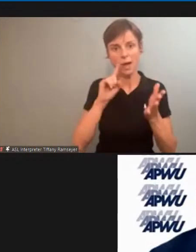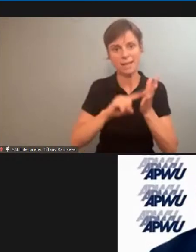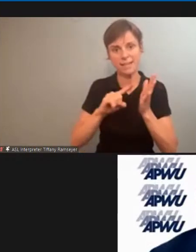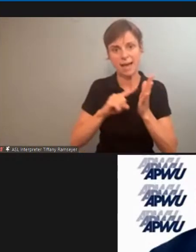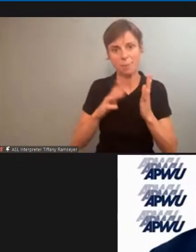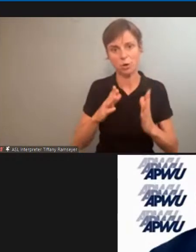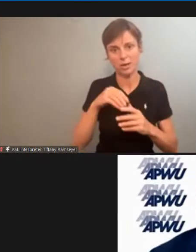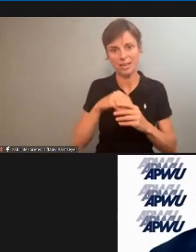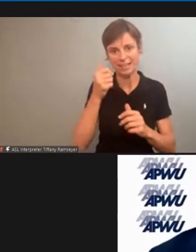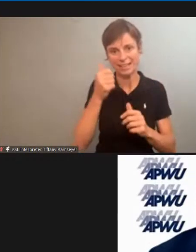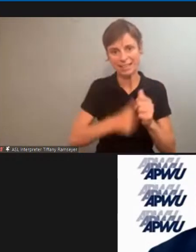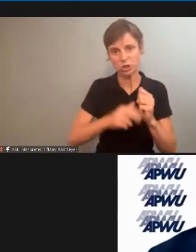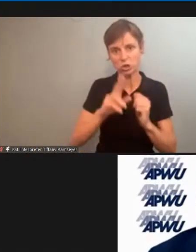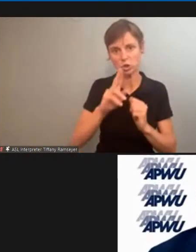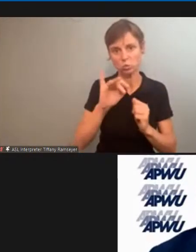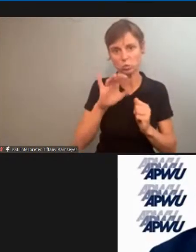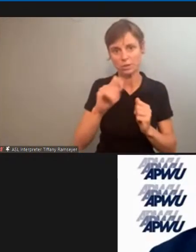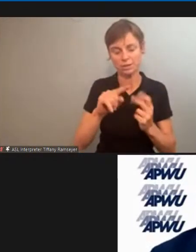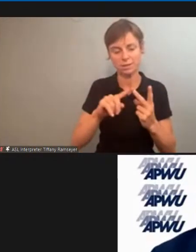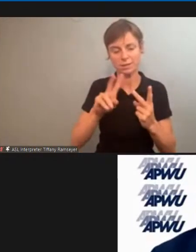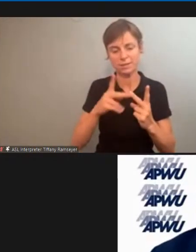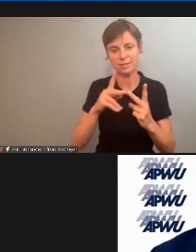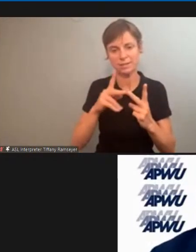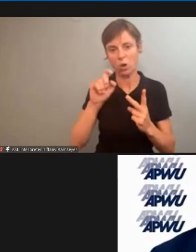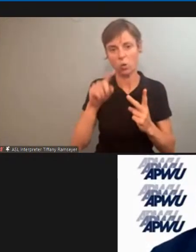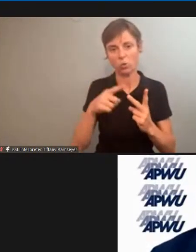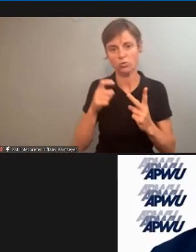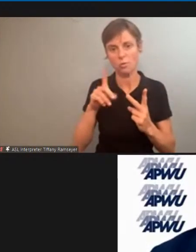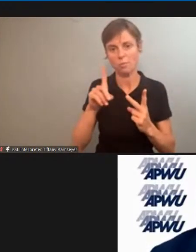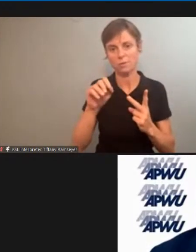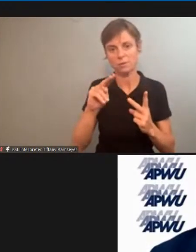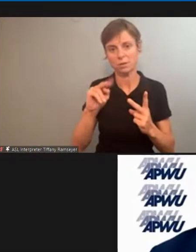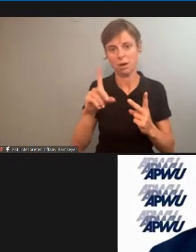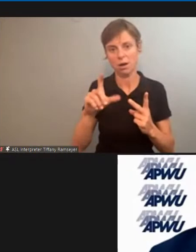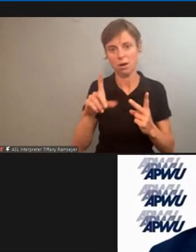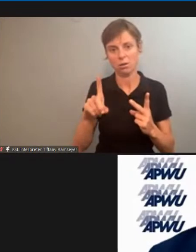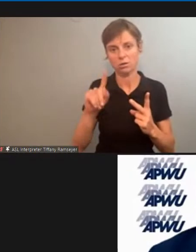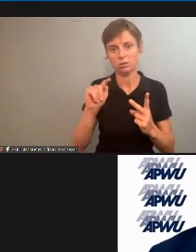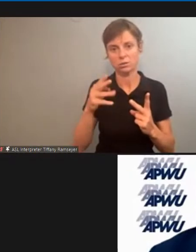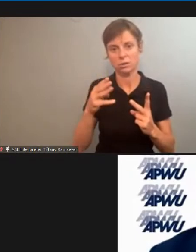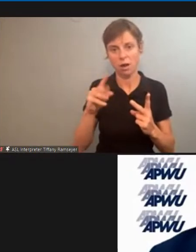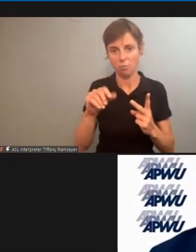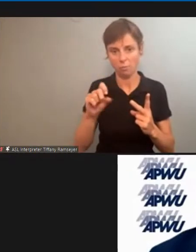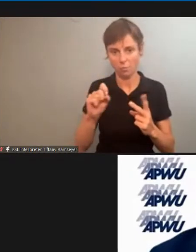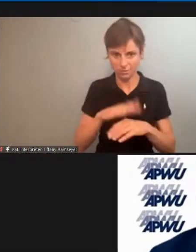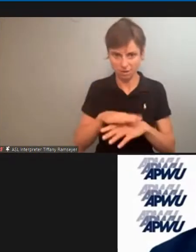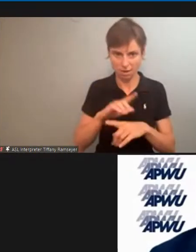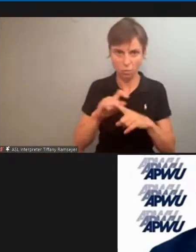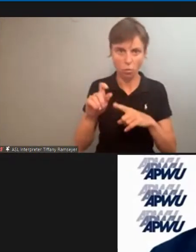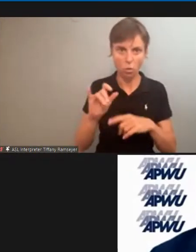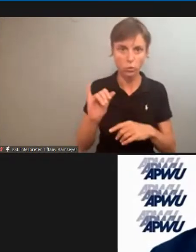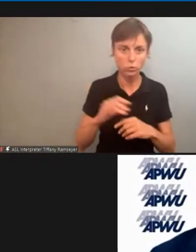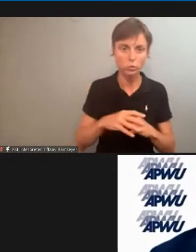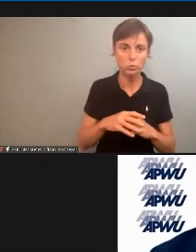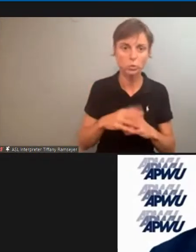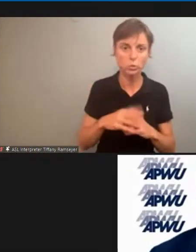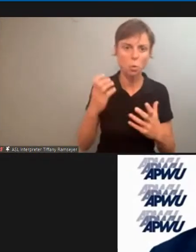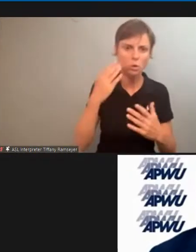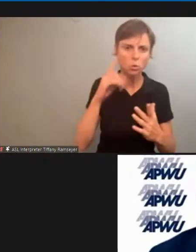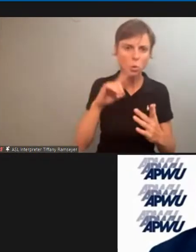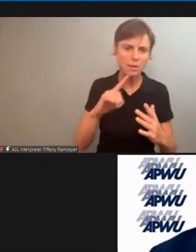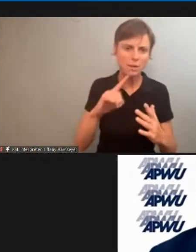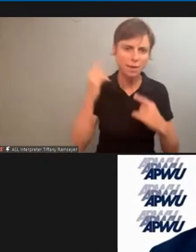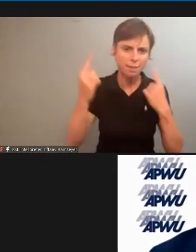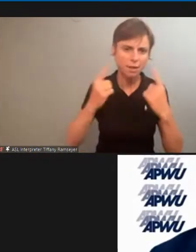unit? The second question is from Donald Thomas, who's also on this call, and wants to know, are upgrades being